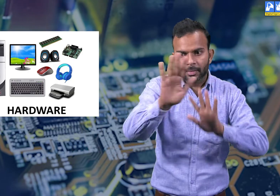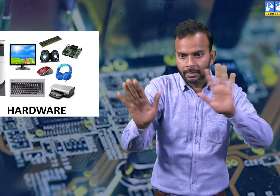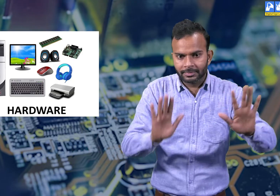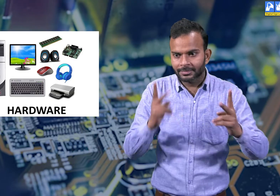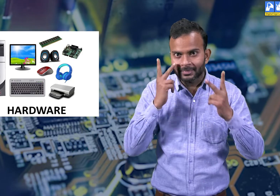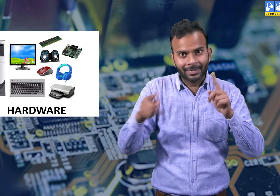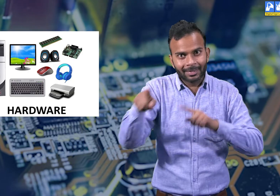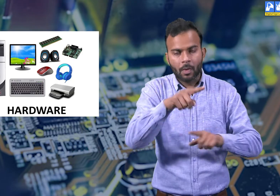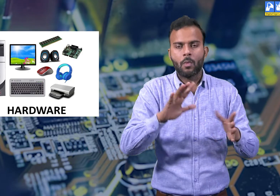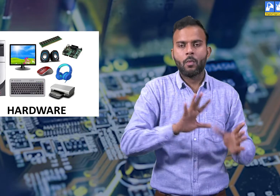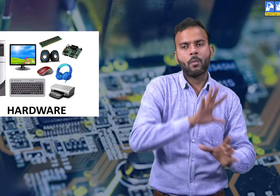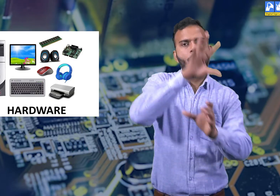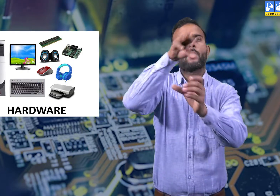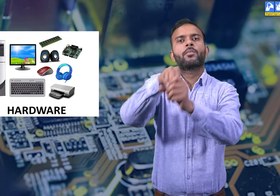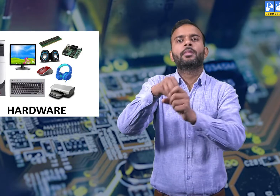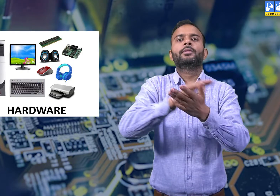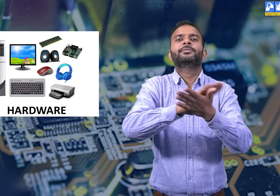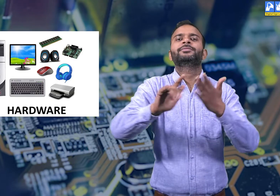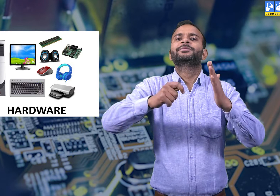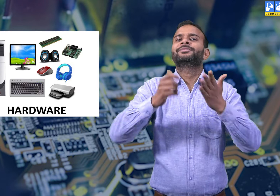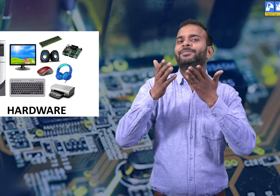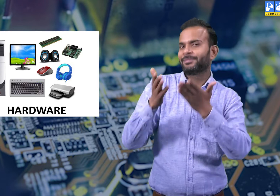These devices are called as hardware.